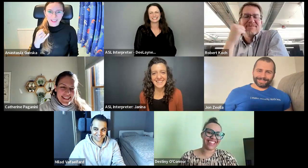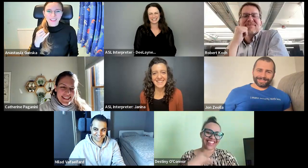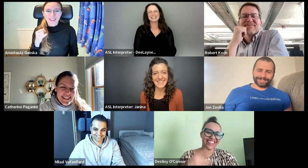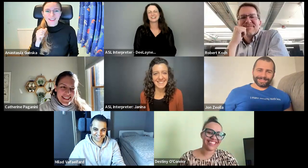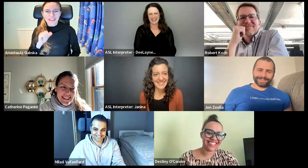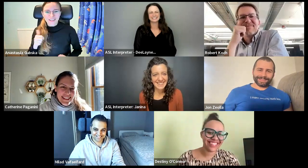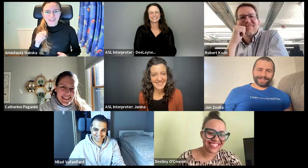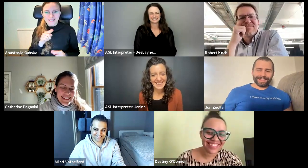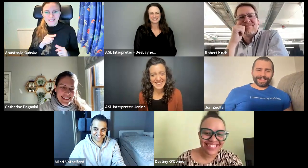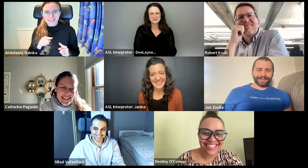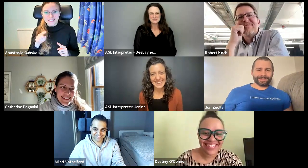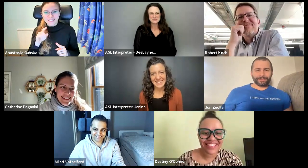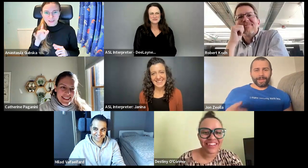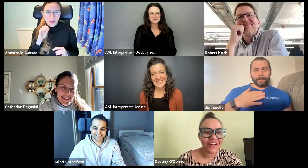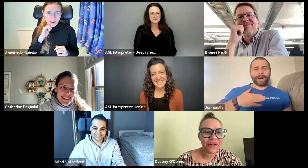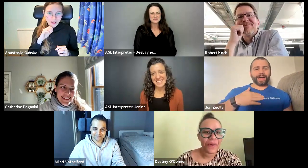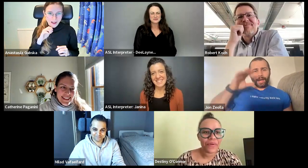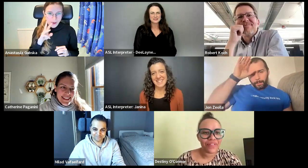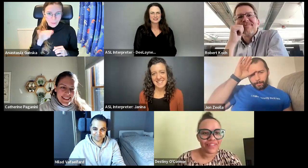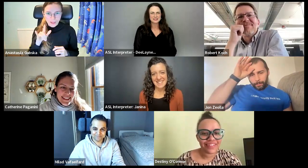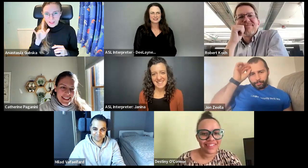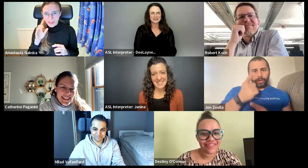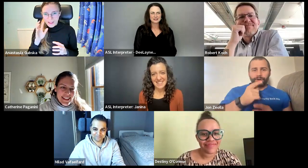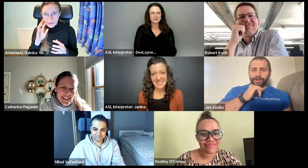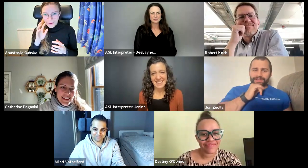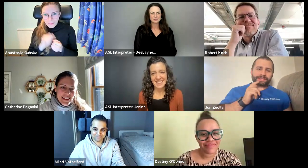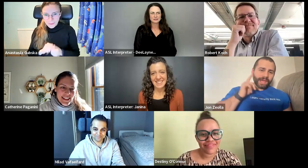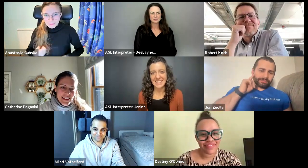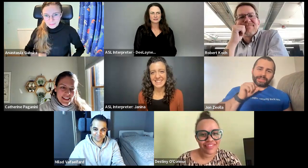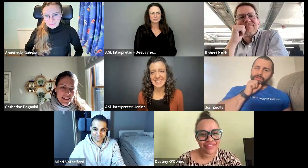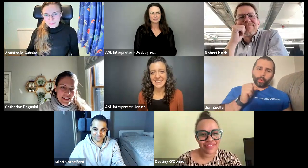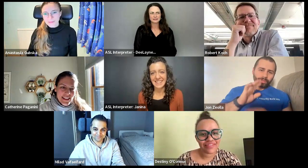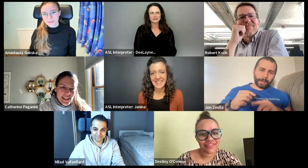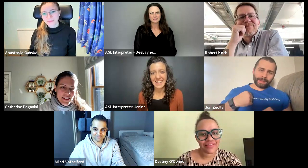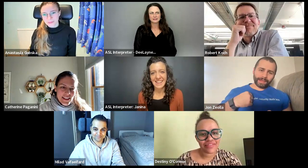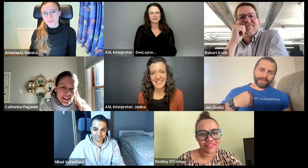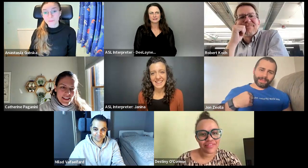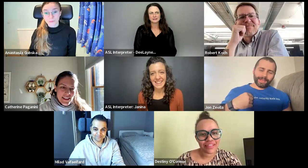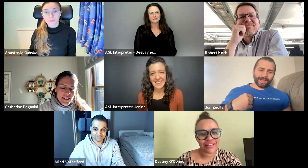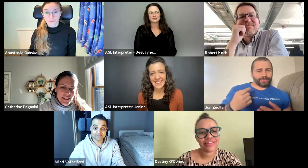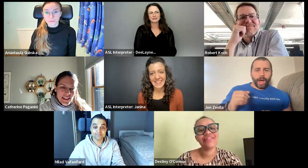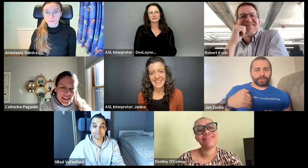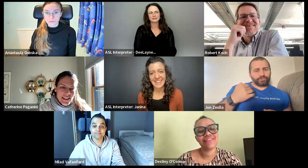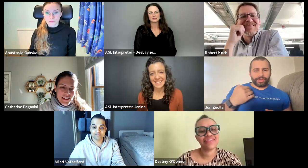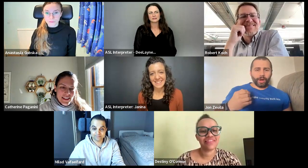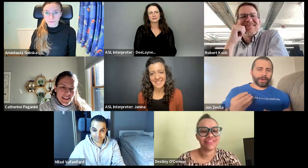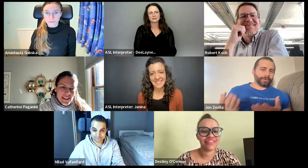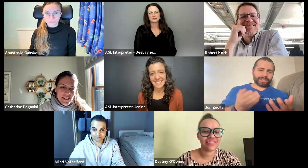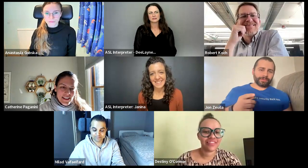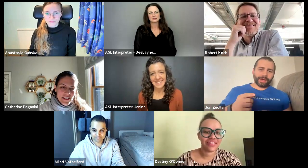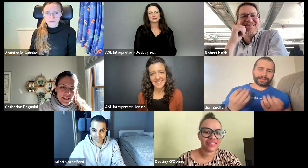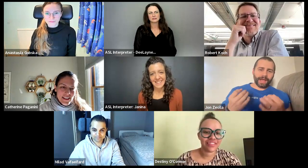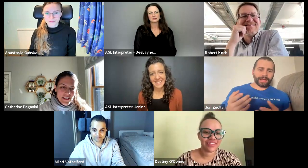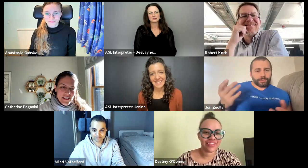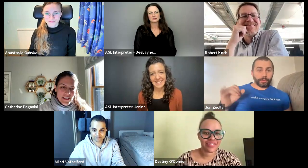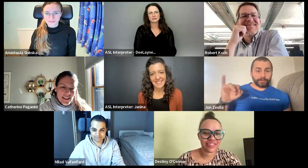Okay. Jay. Okay. Well, my, uh, brother is deaf and he's older than me. And so I was really young when